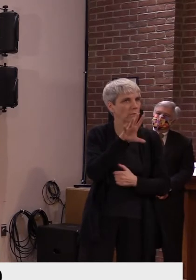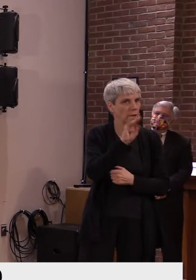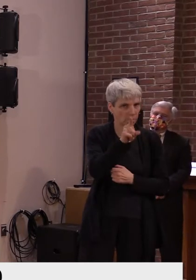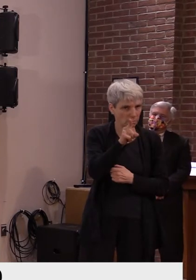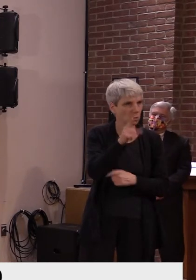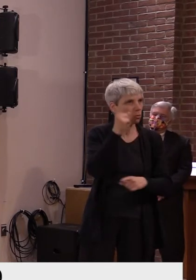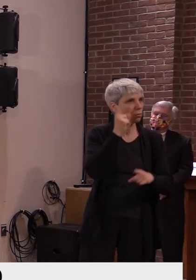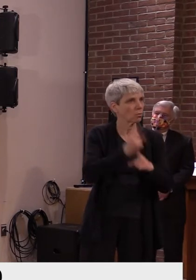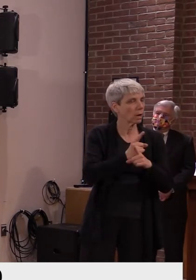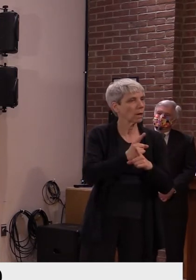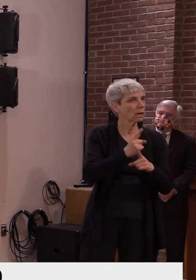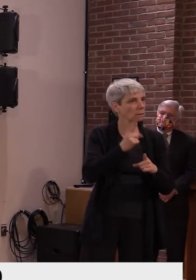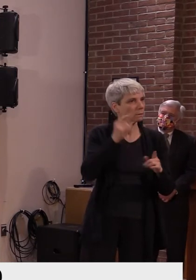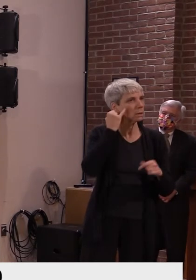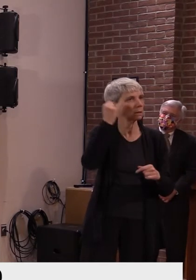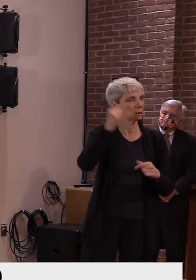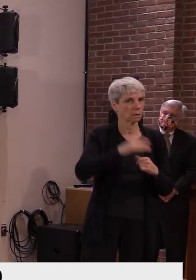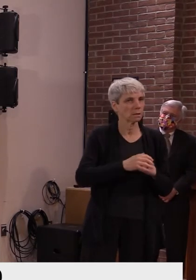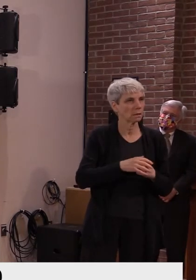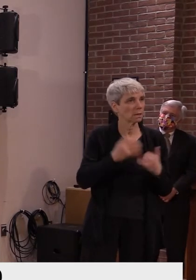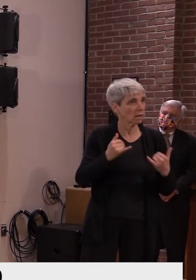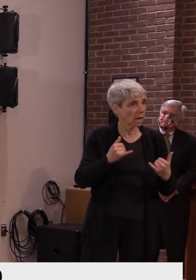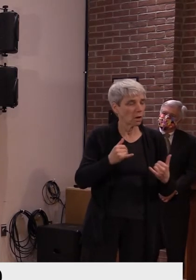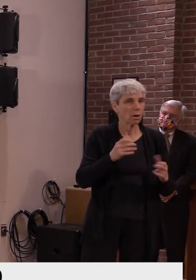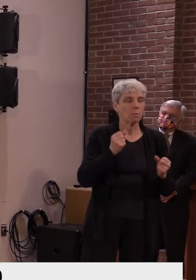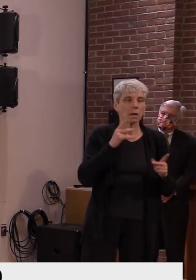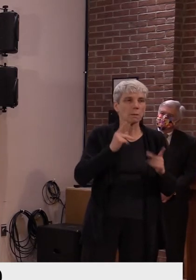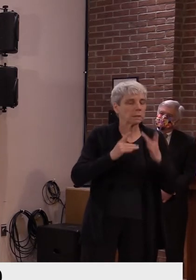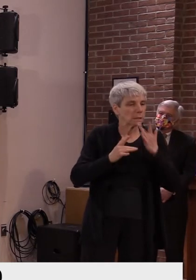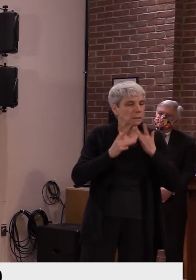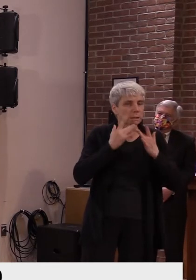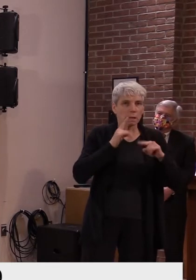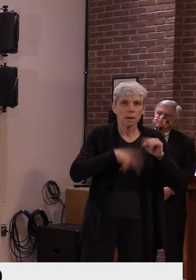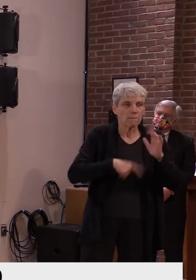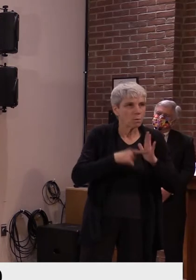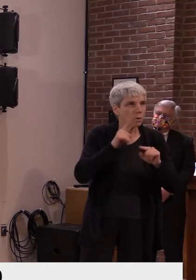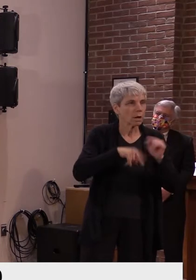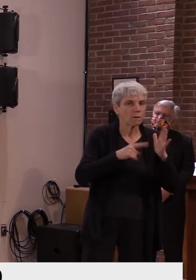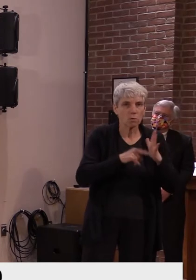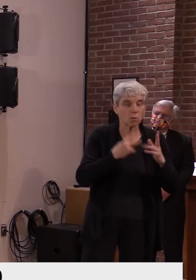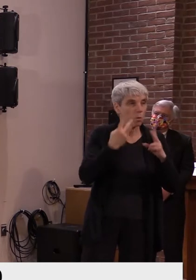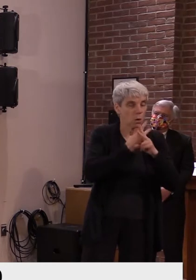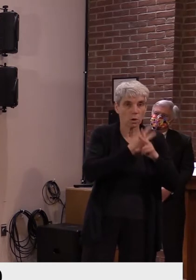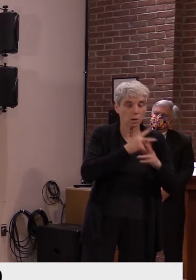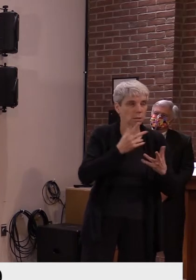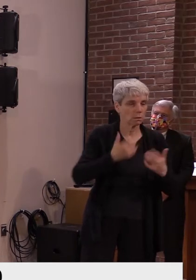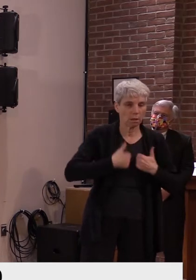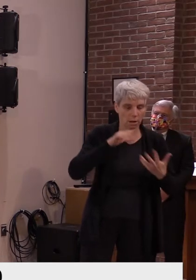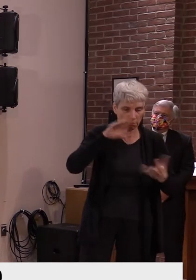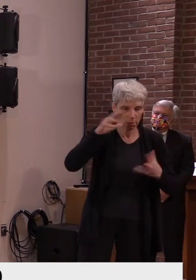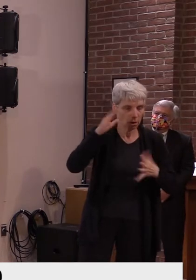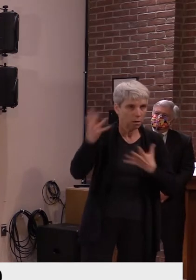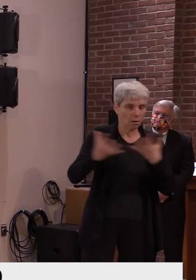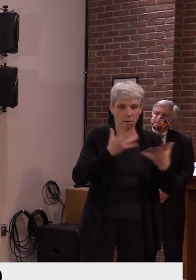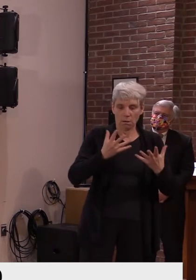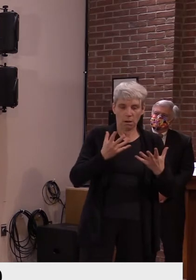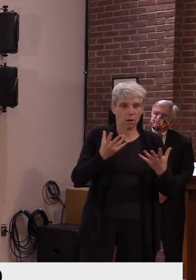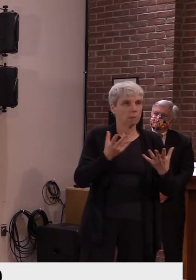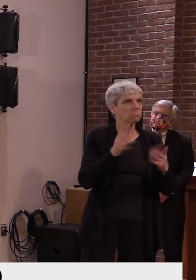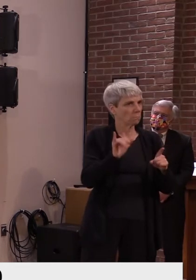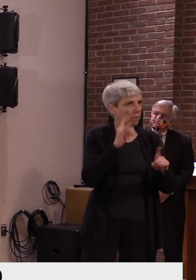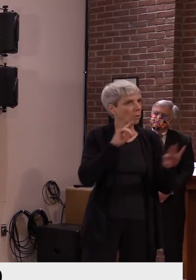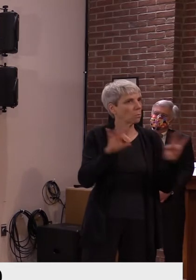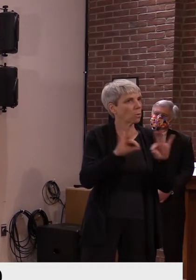um, economic uncertainty, uh, this is just exactly what we need to be doing. So again, I have a lot of faith in,